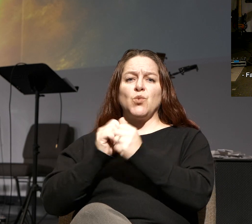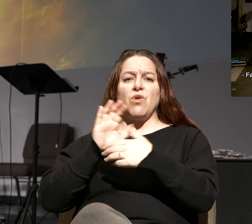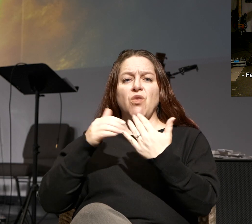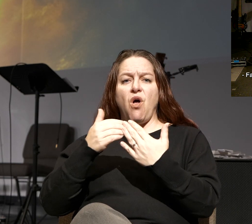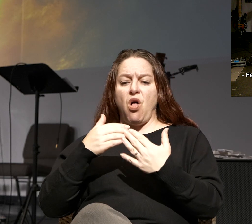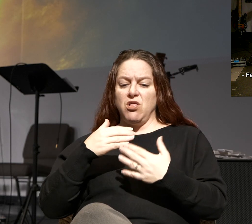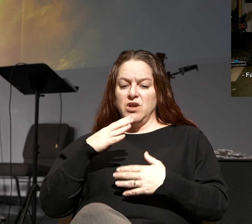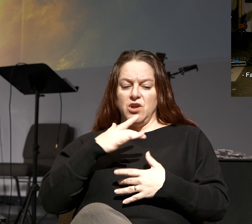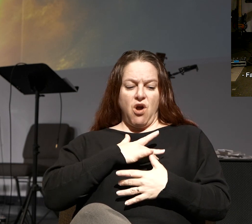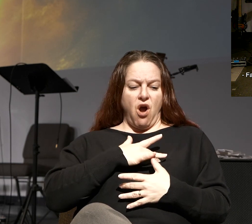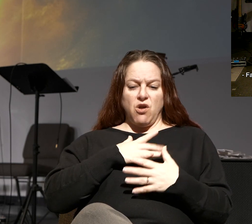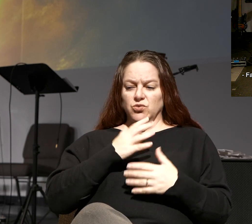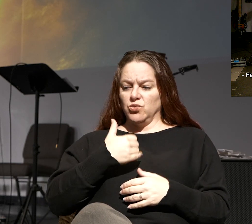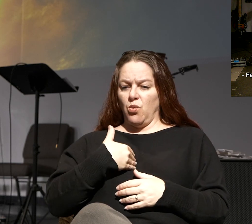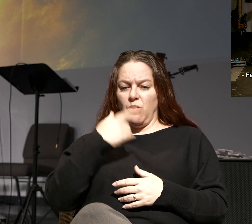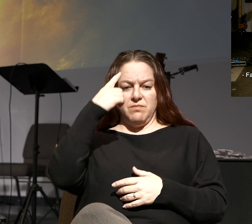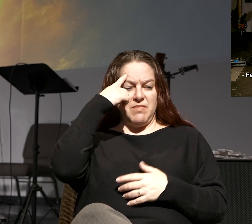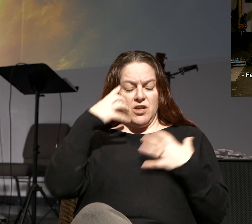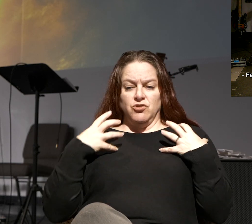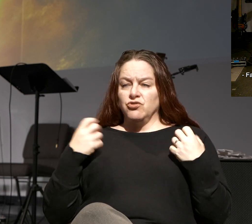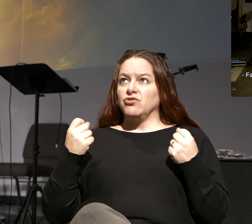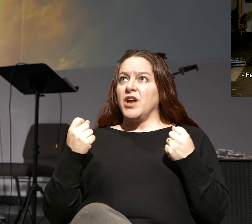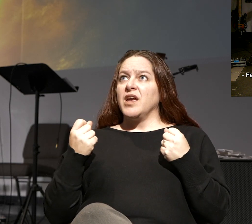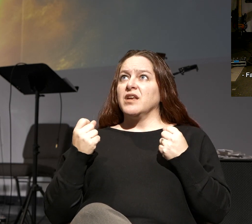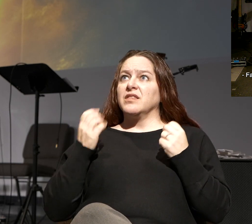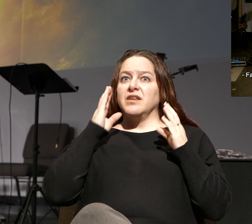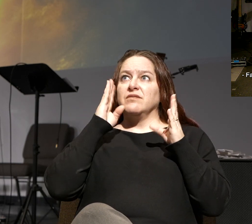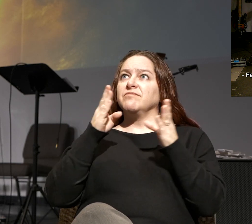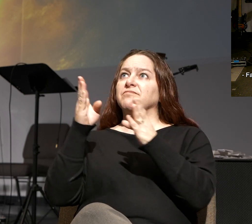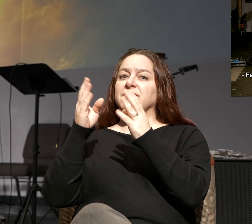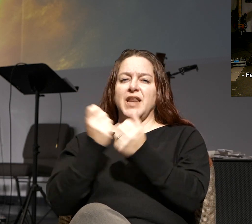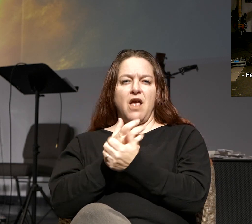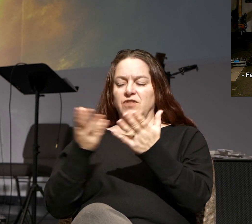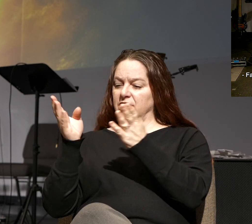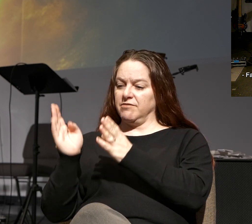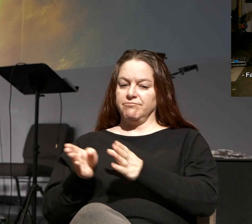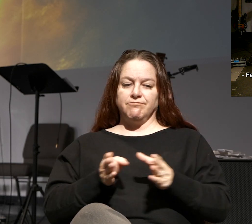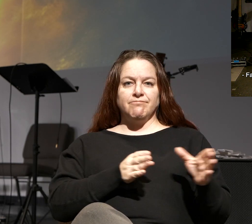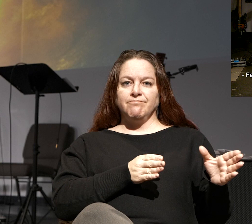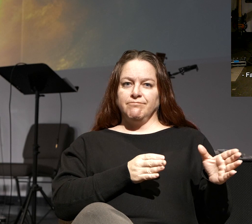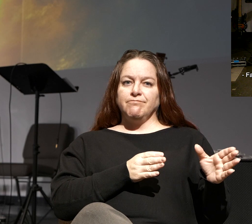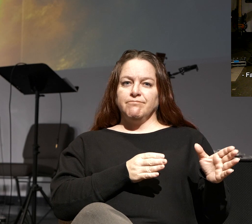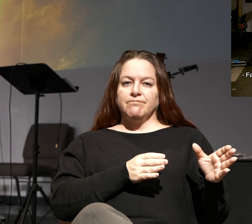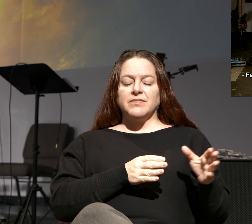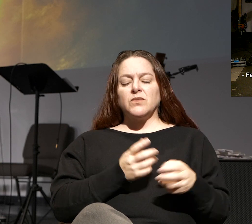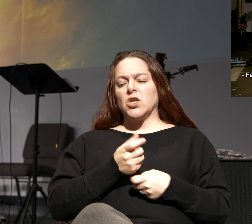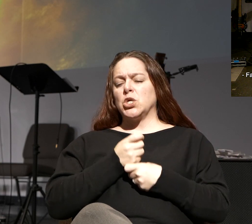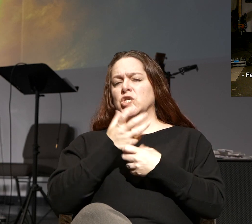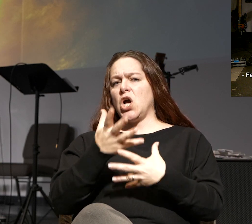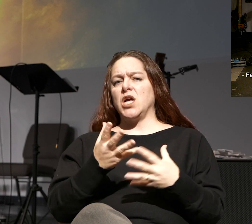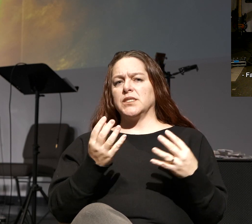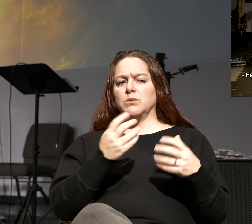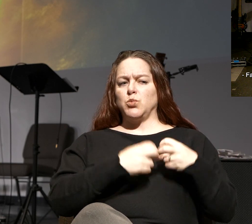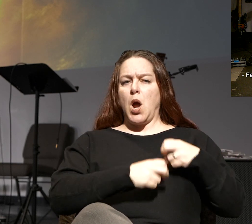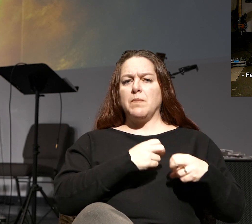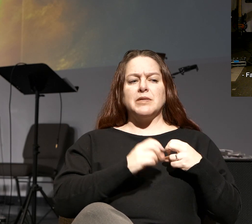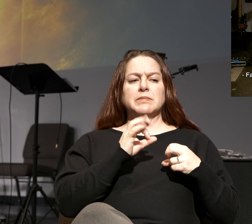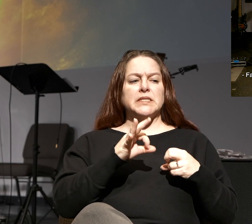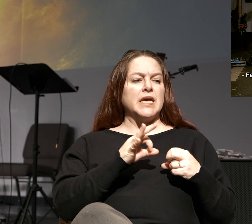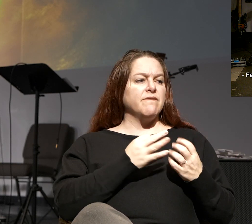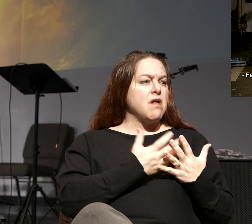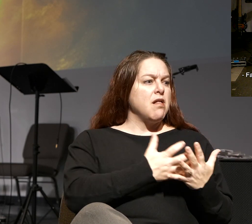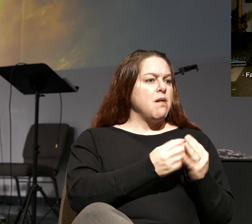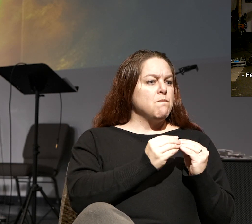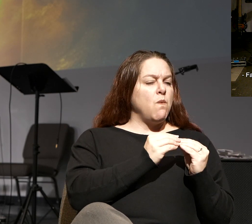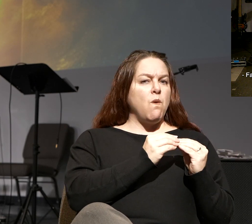mind, and strength. And then that puts everything else in its appropriate place in your life. This is what creates a lot of problems because we have greater appetite for any number